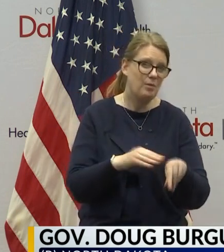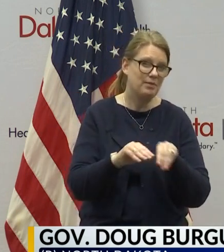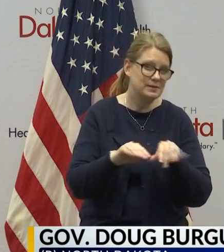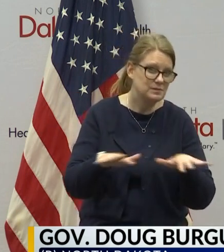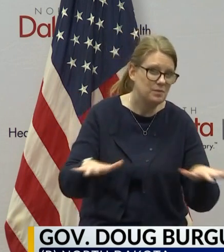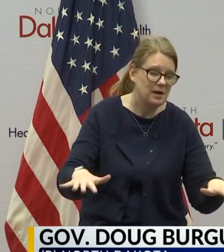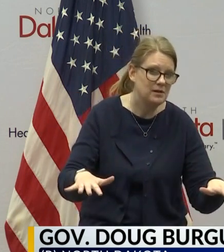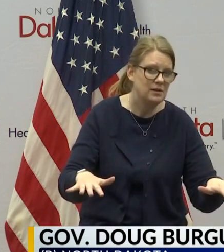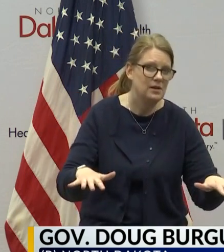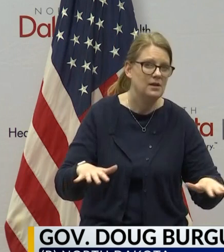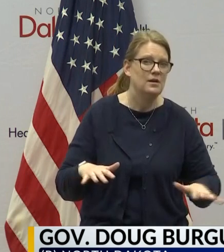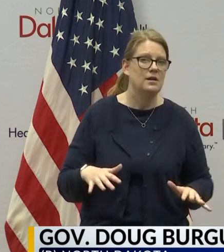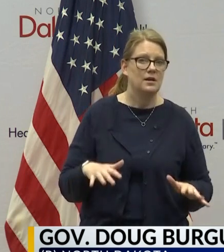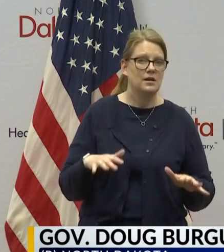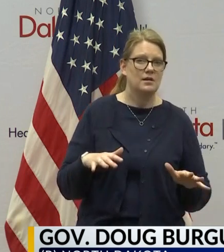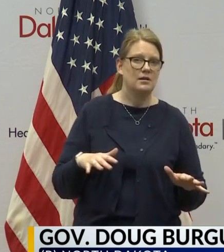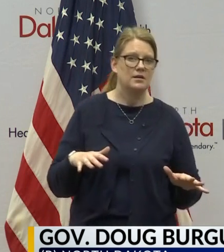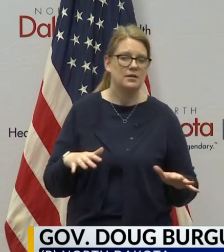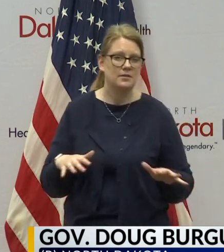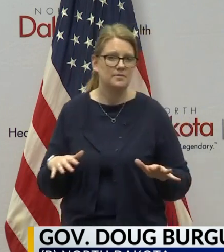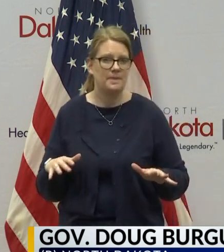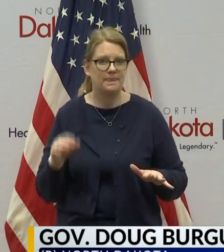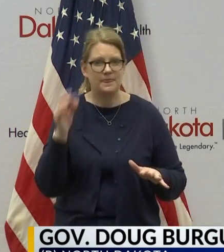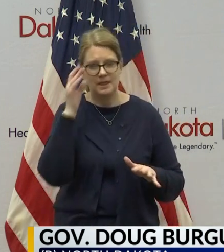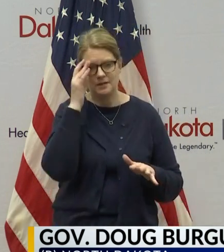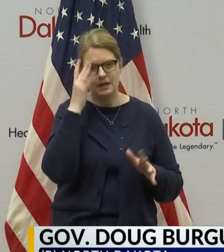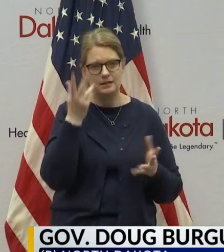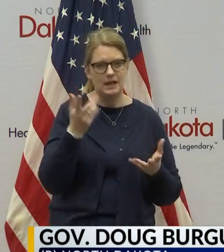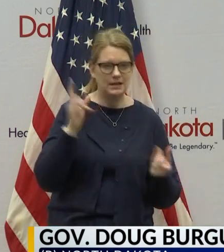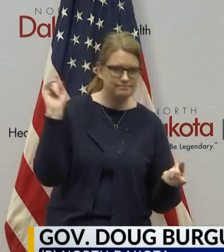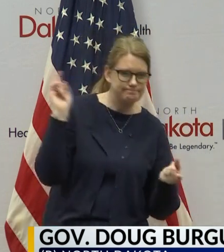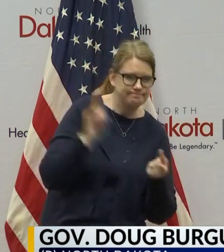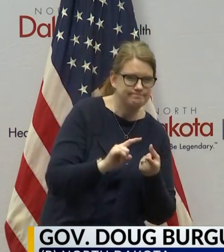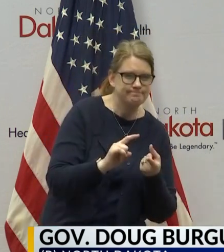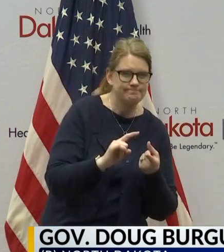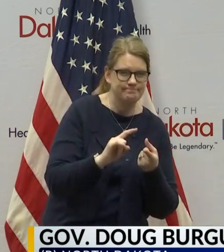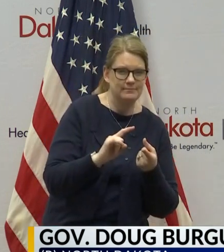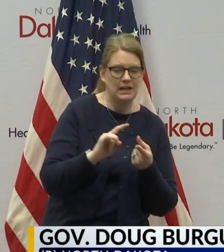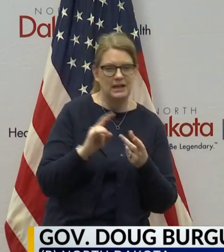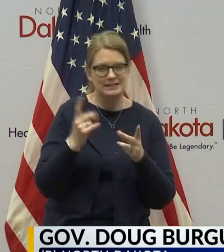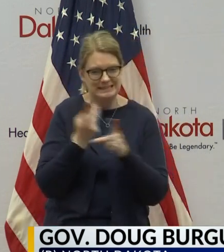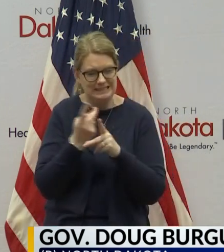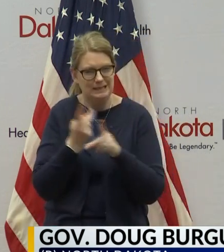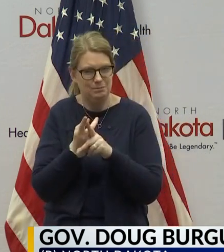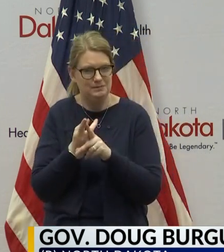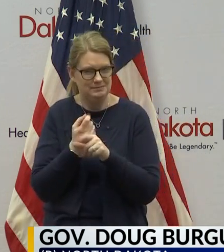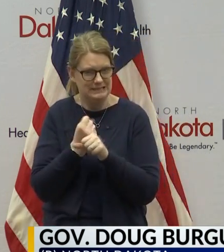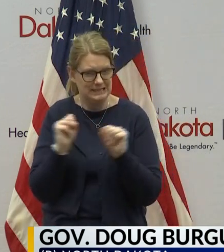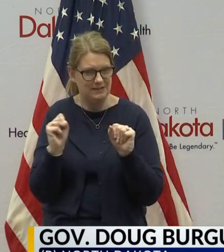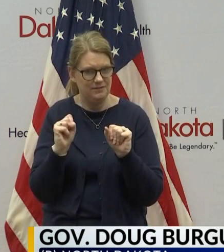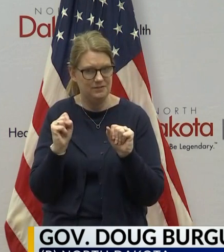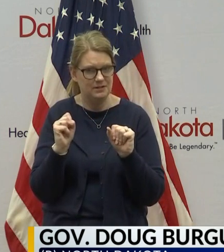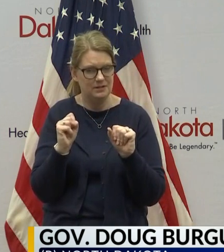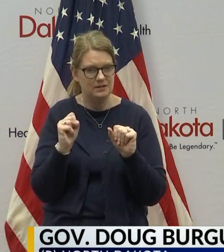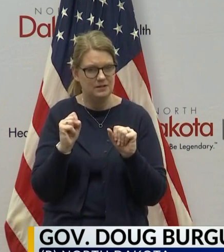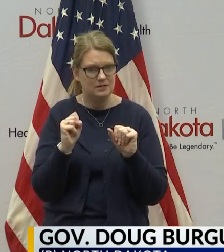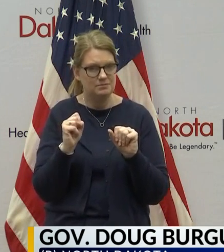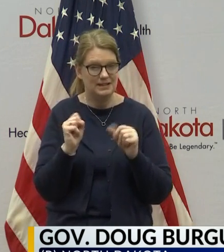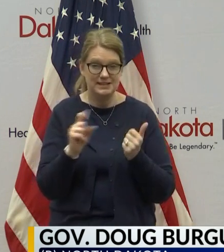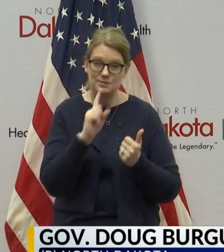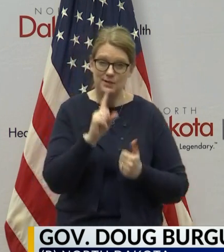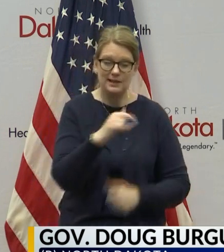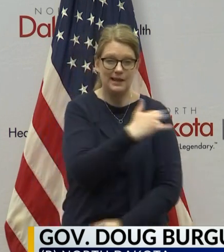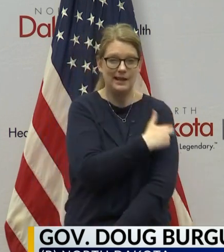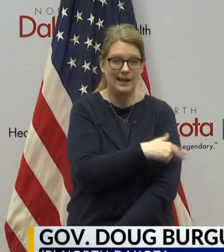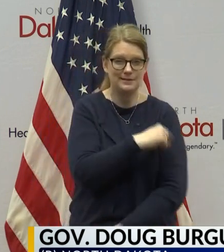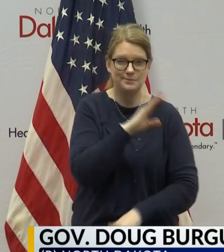and, you know, the mitigation and then the containment, the key thing is, in the end of the day, is hospital capacity.